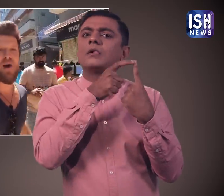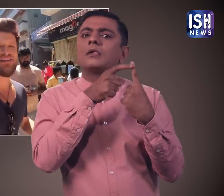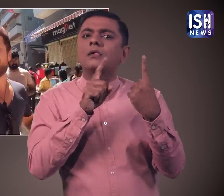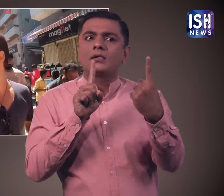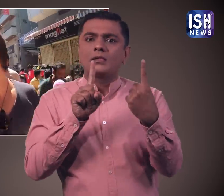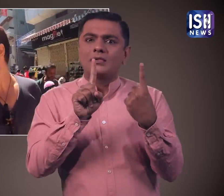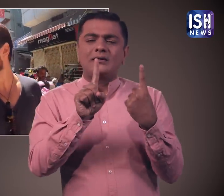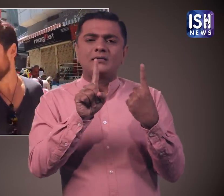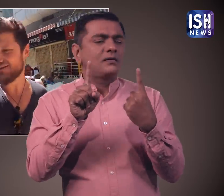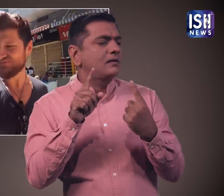saying Namaste.